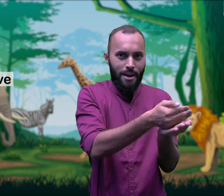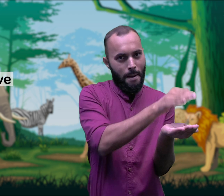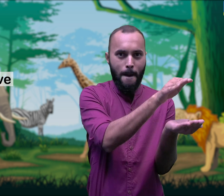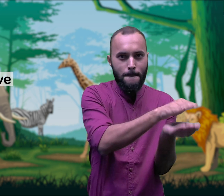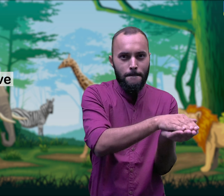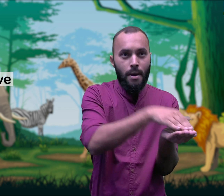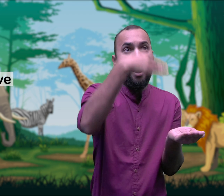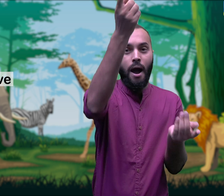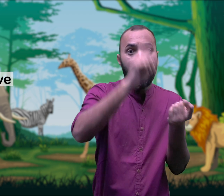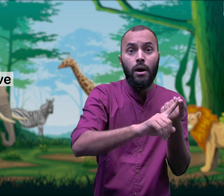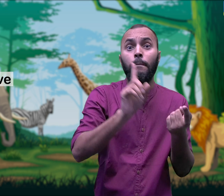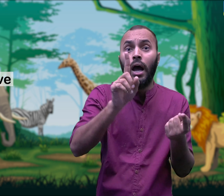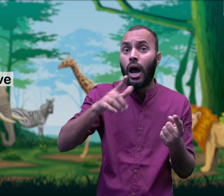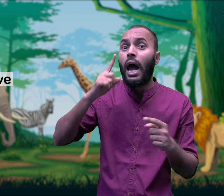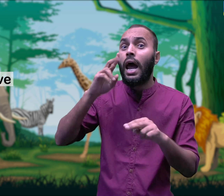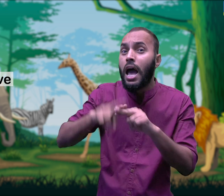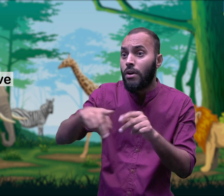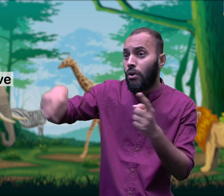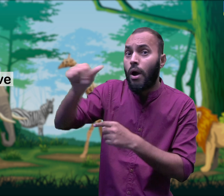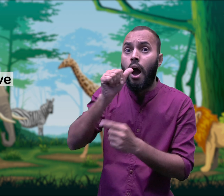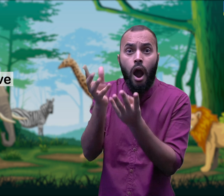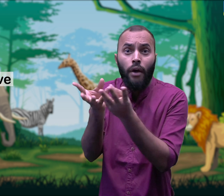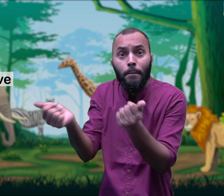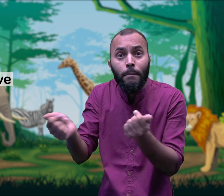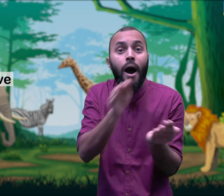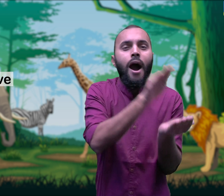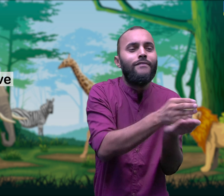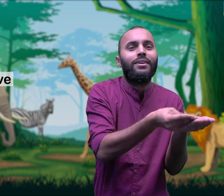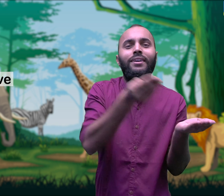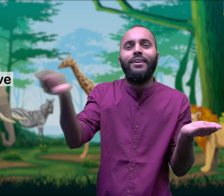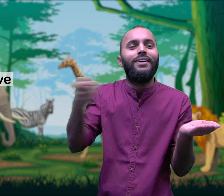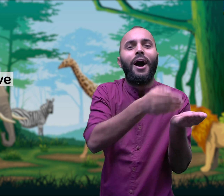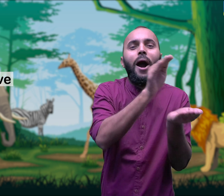Reserved water can be used when there is water scarcity.